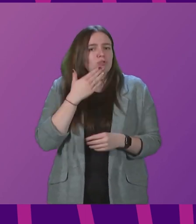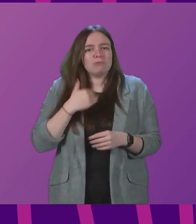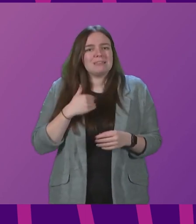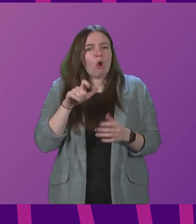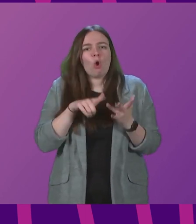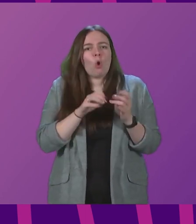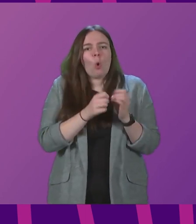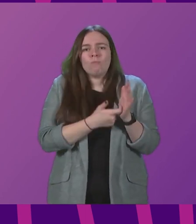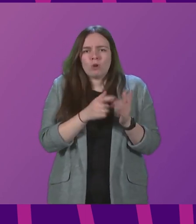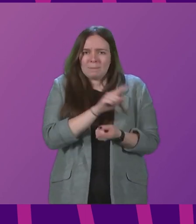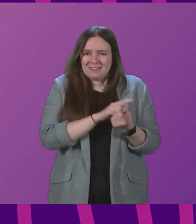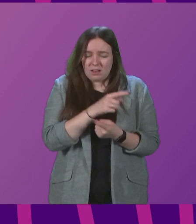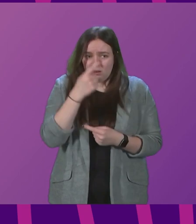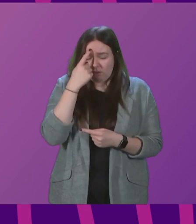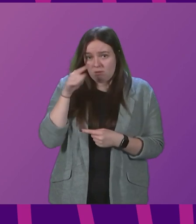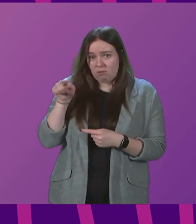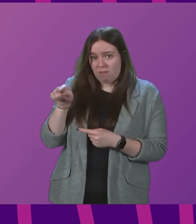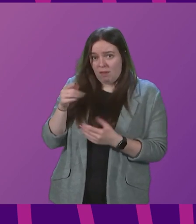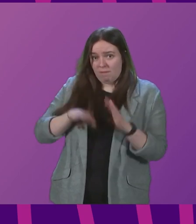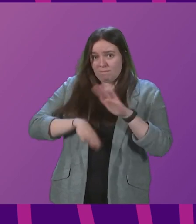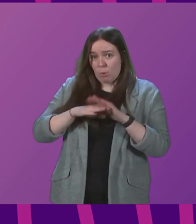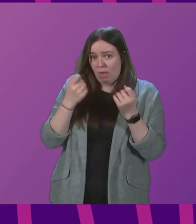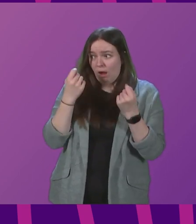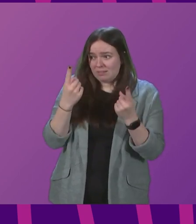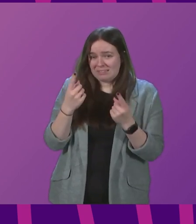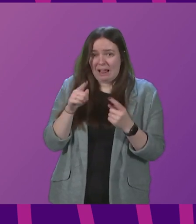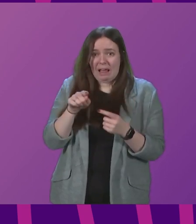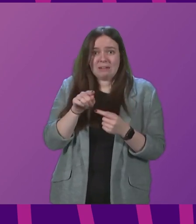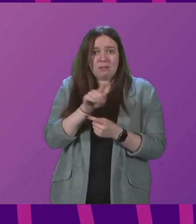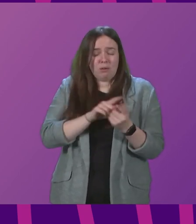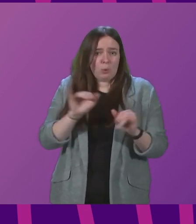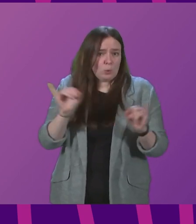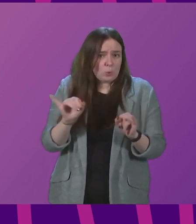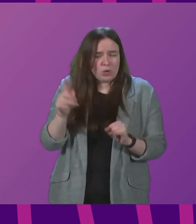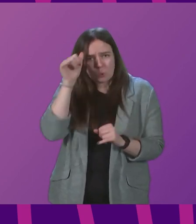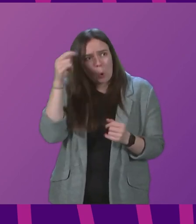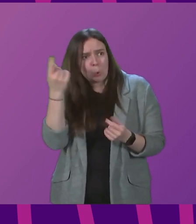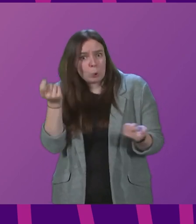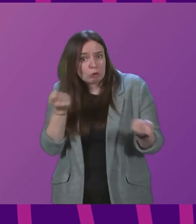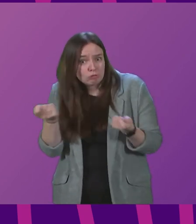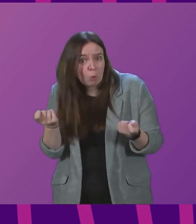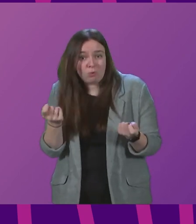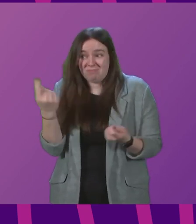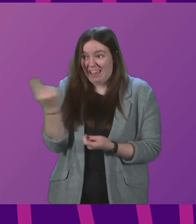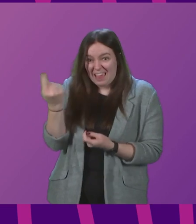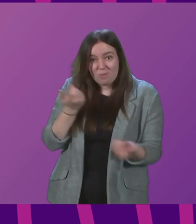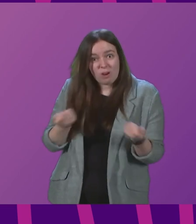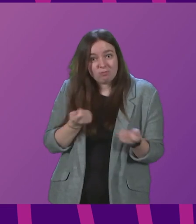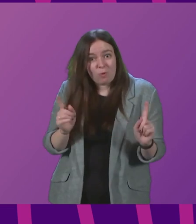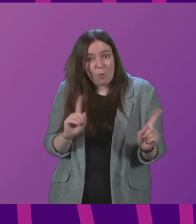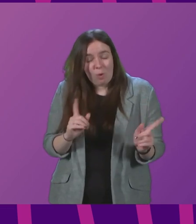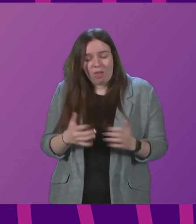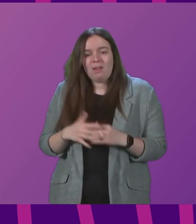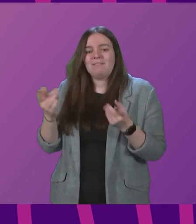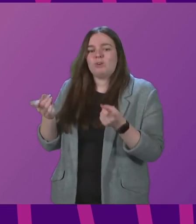Does she think they really understand the seriousness of the situation? Does she know who is in control at Westminster, or is anyone in control? First